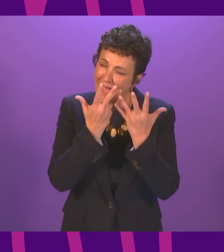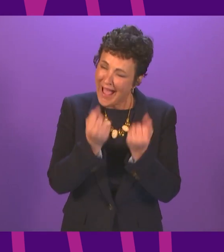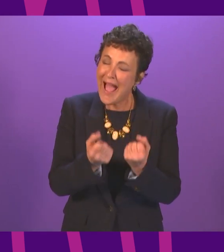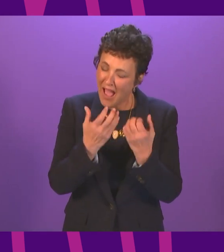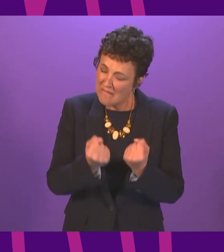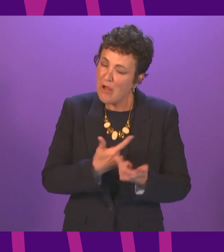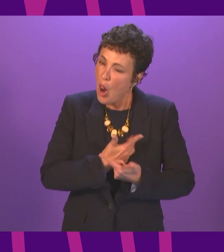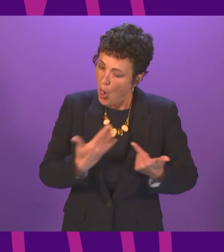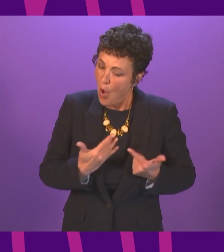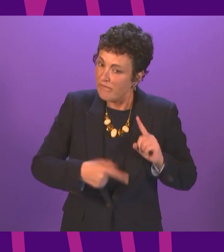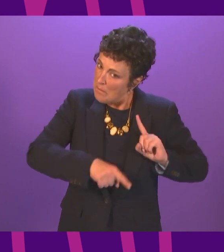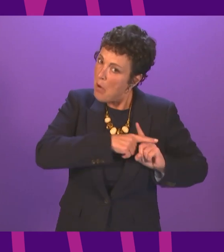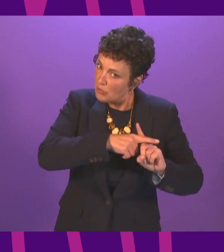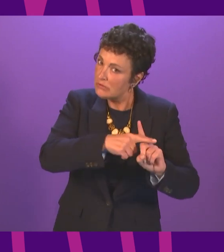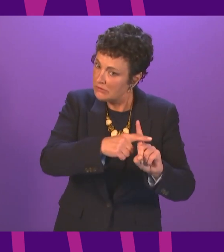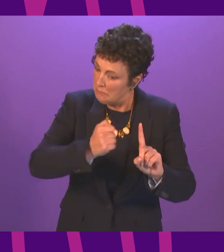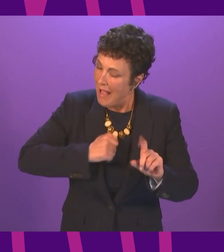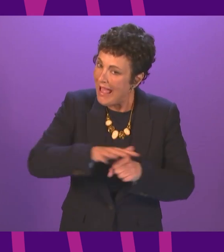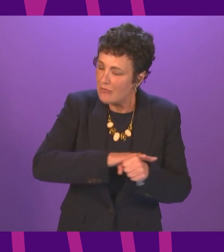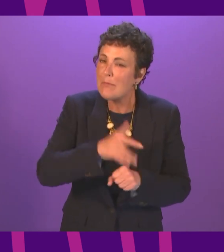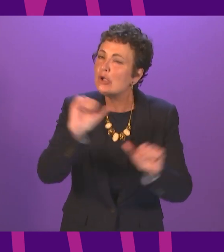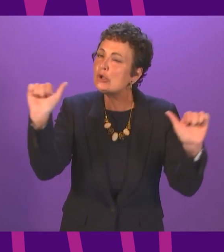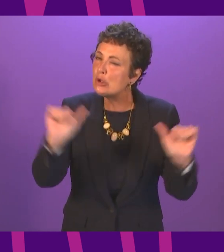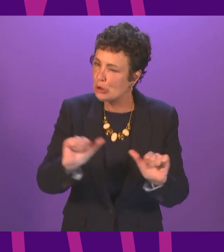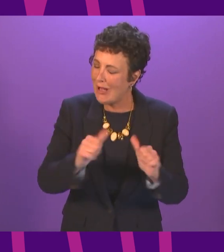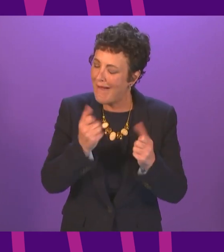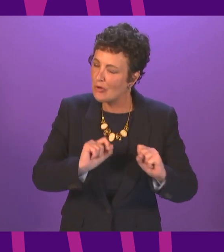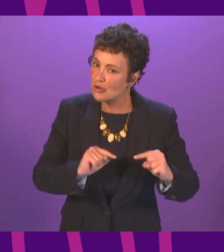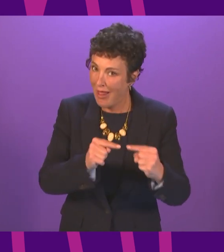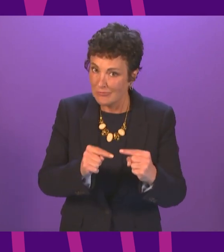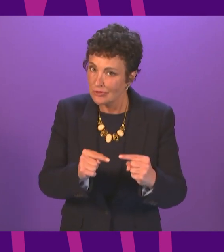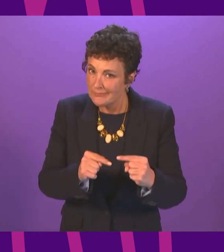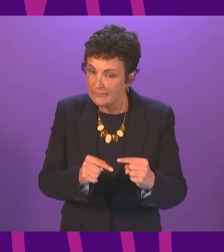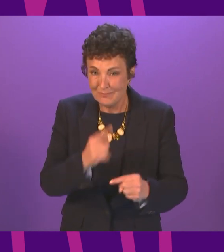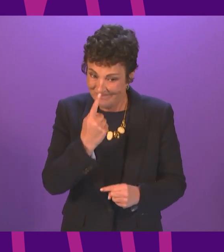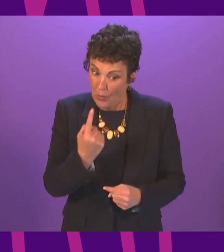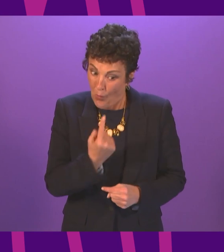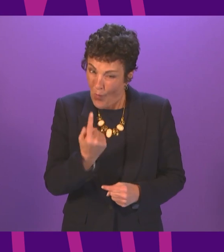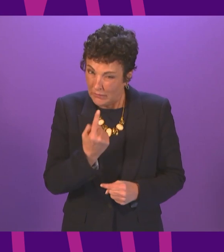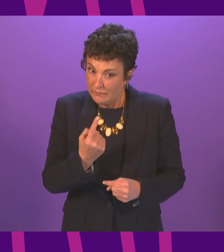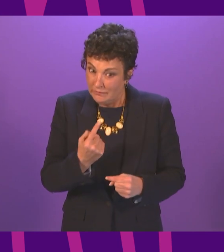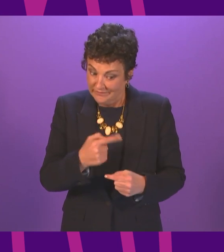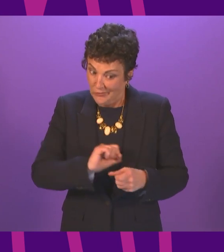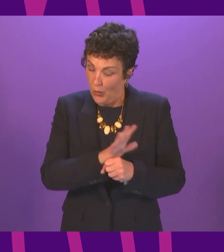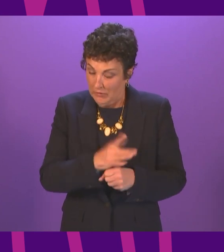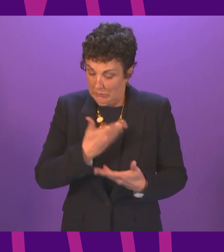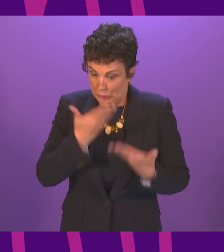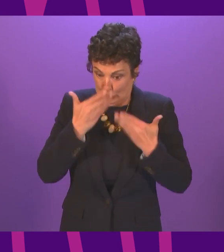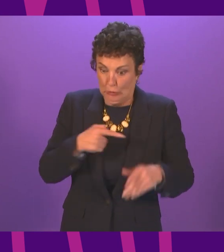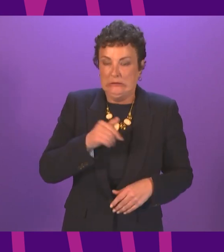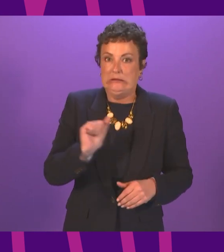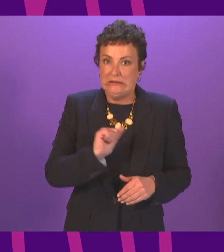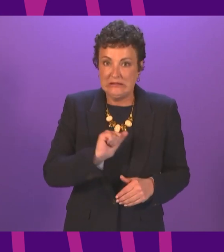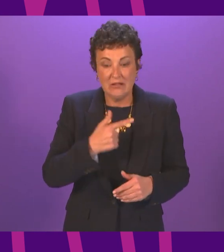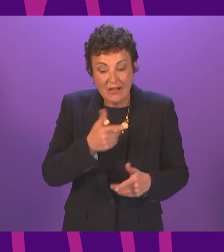issues that my area has there are some challenges that we do face and COVID-19 has highlighted some of them the recovery from COVID-19